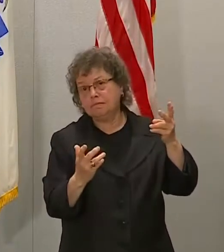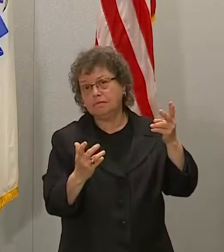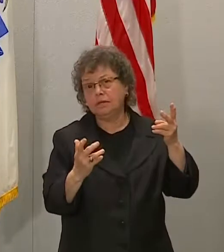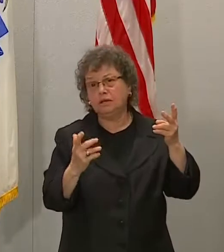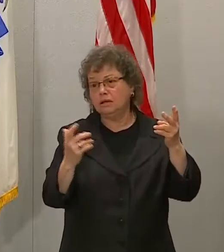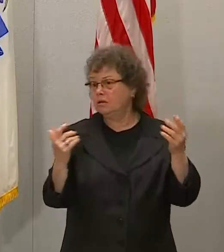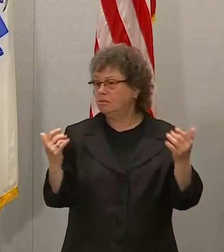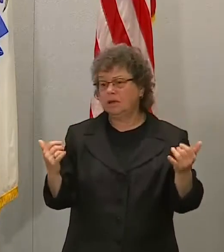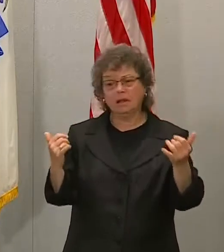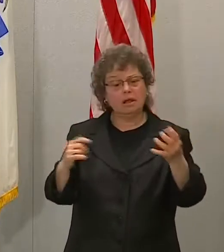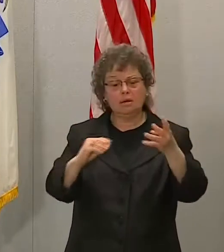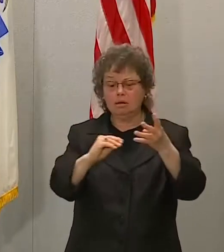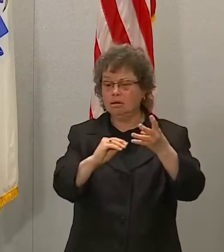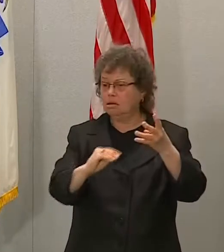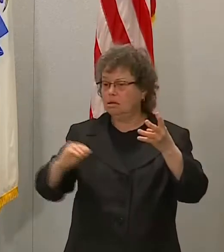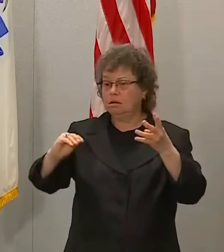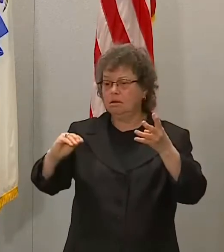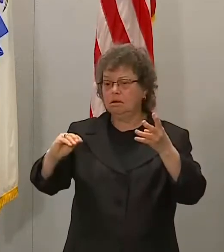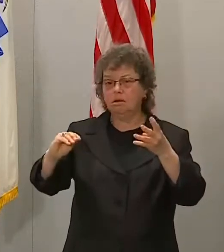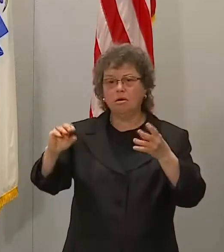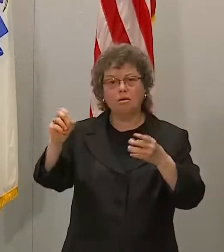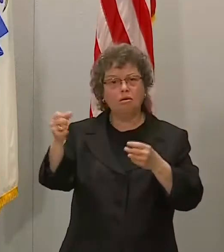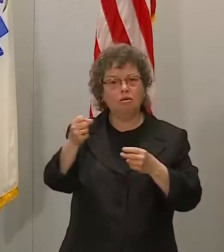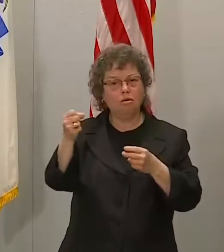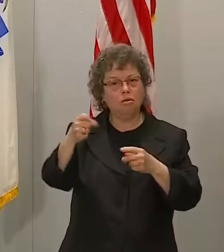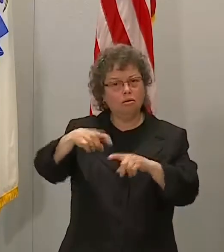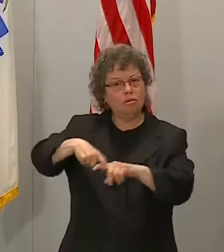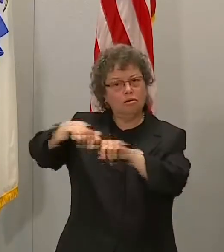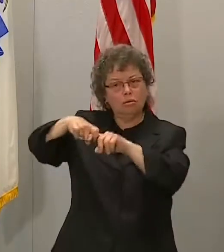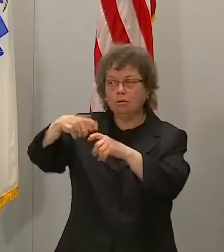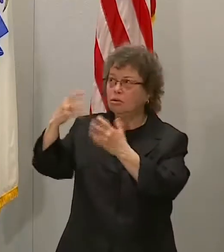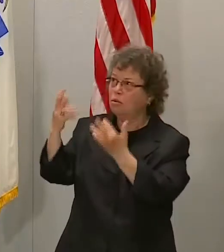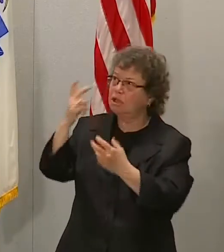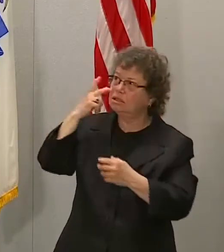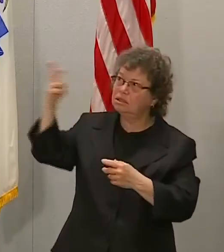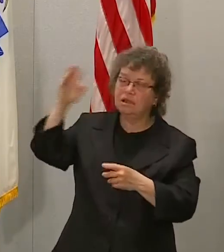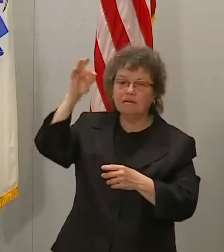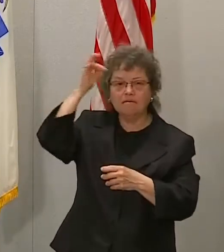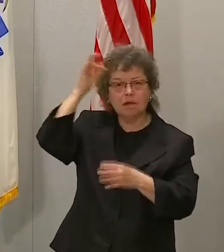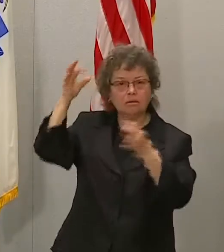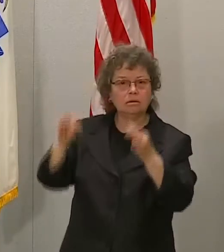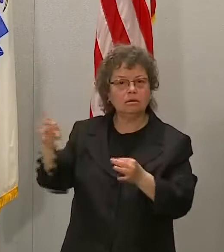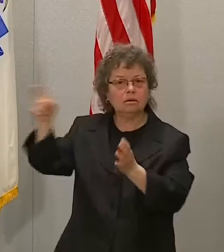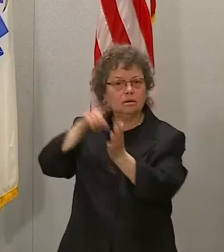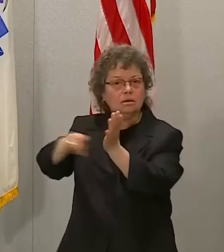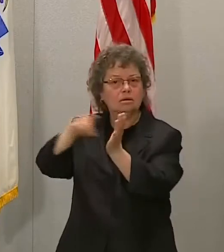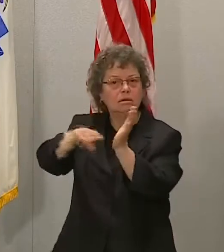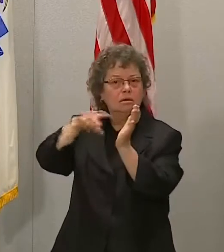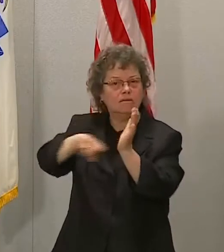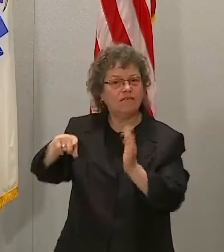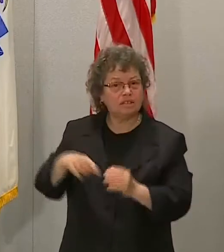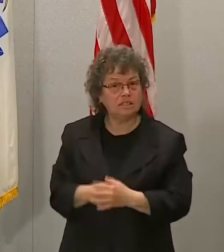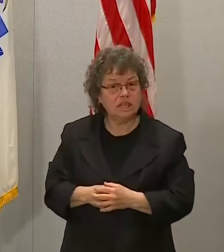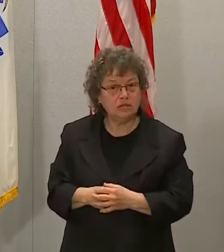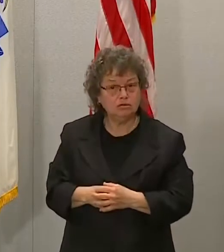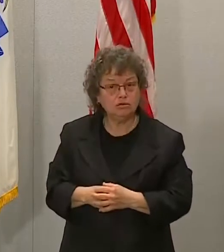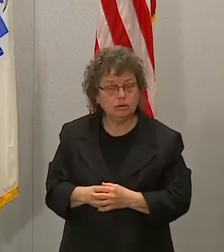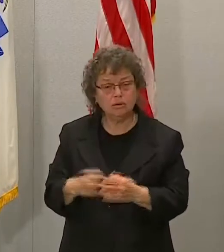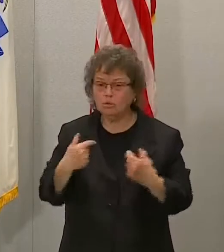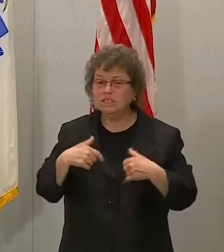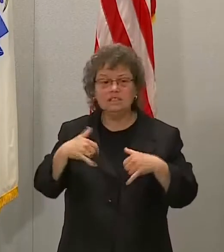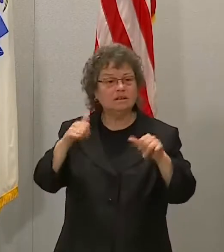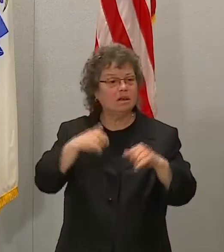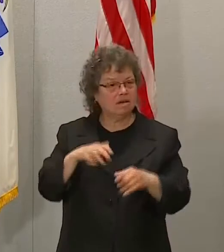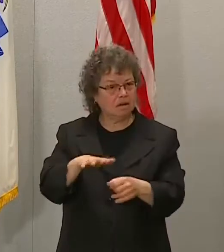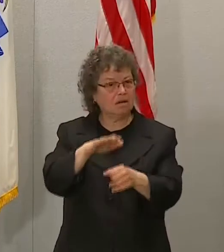at this point in time, we're going to wait and see what the feds got, you know, what federal guidance looks like on this after they complete their investigation. But we still have a